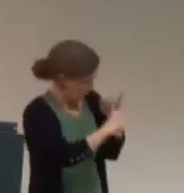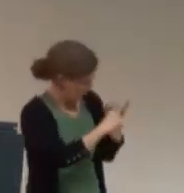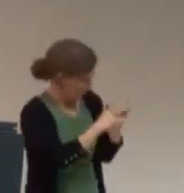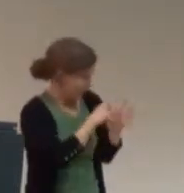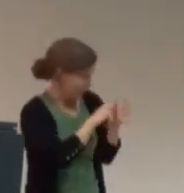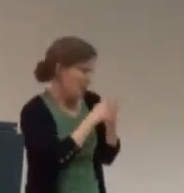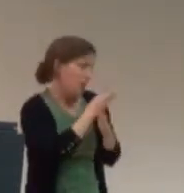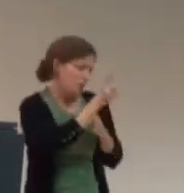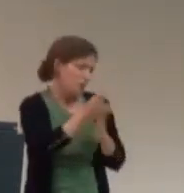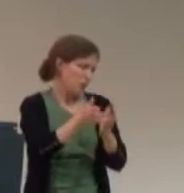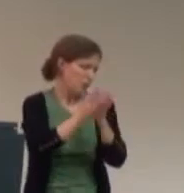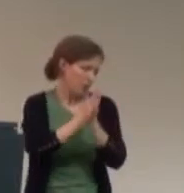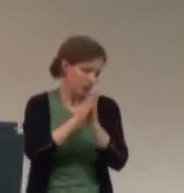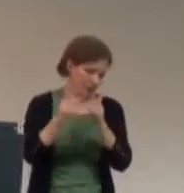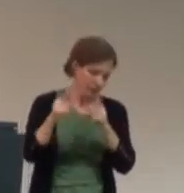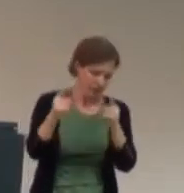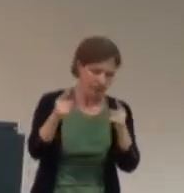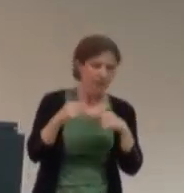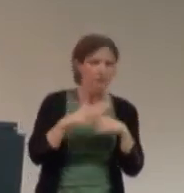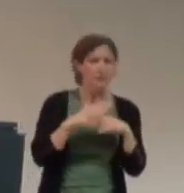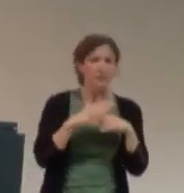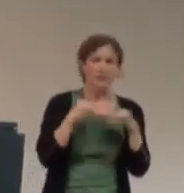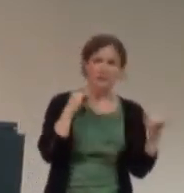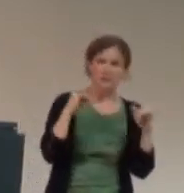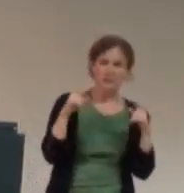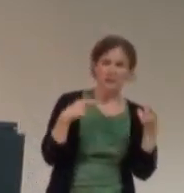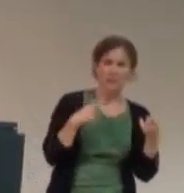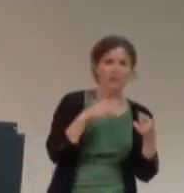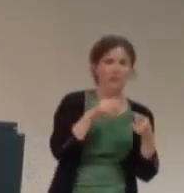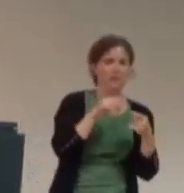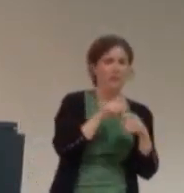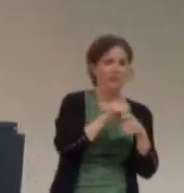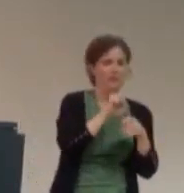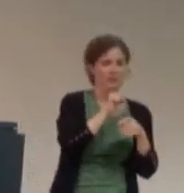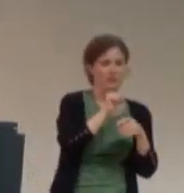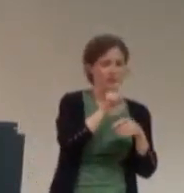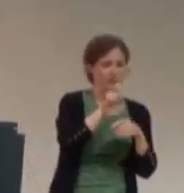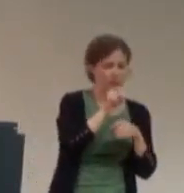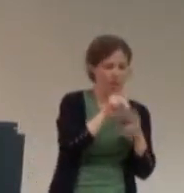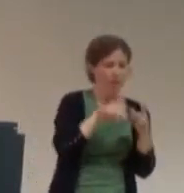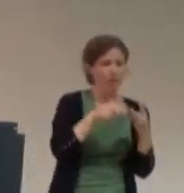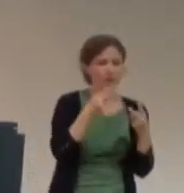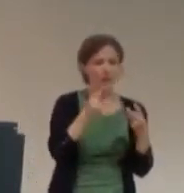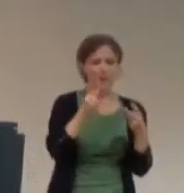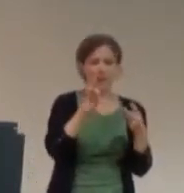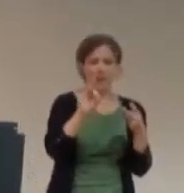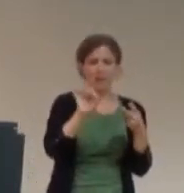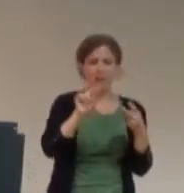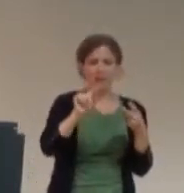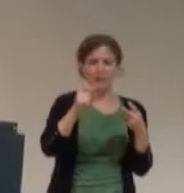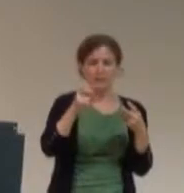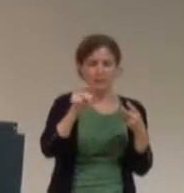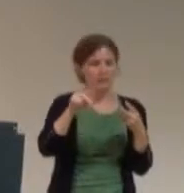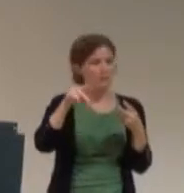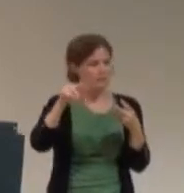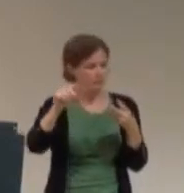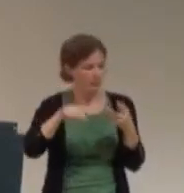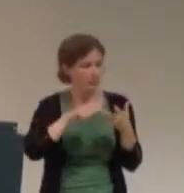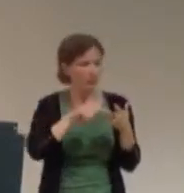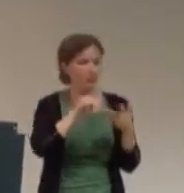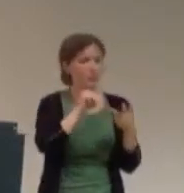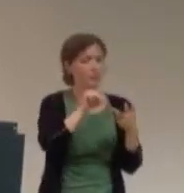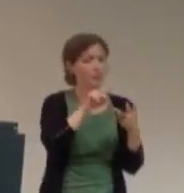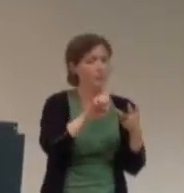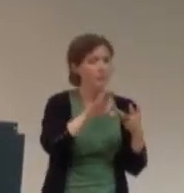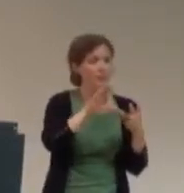years, I have been interviewed in Salon, in Huffington Post. Um, I was in Marie